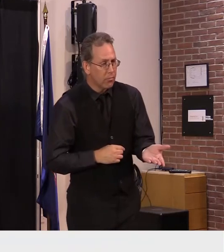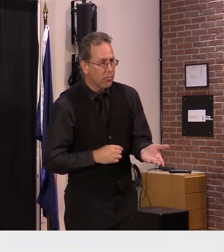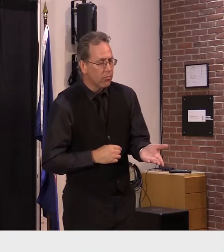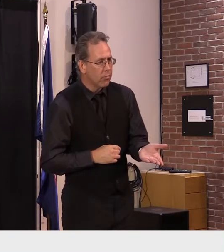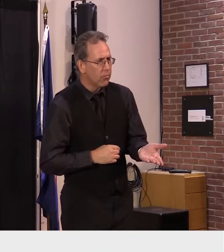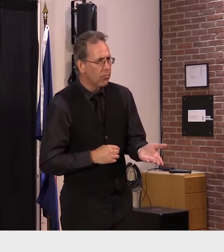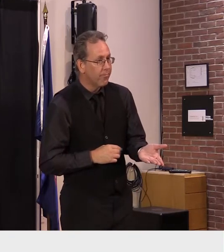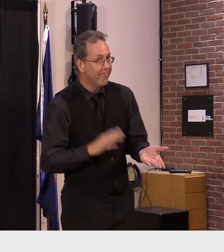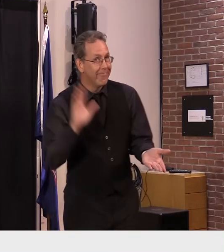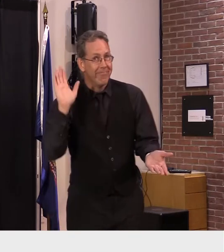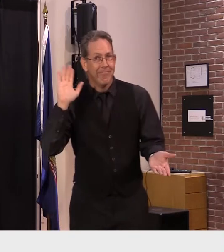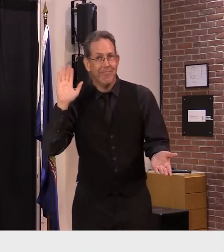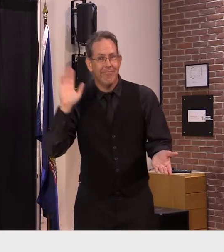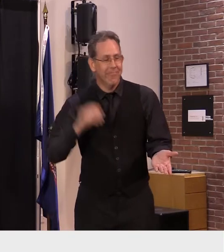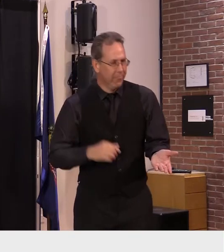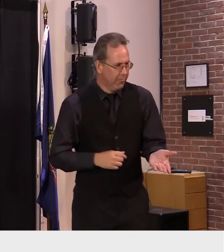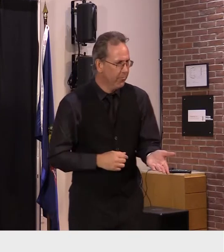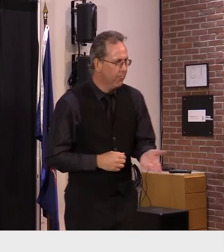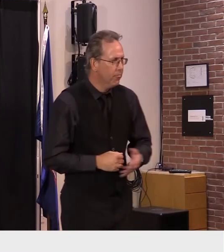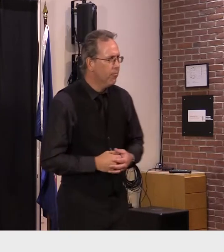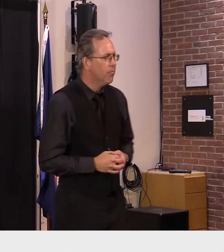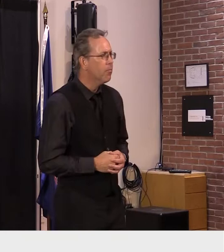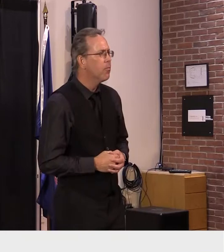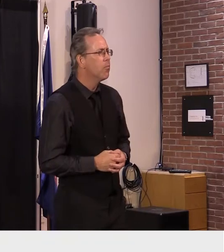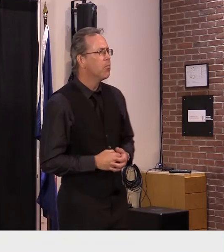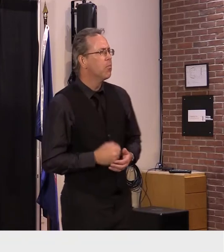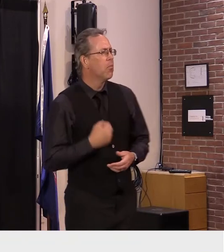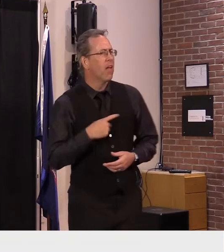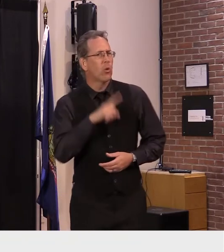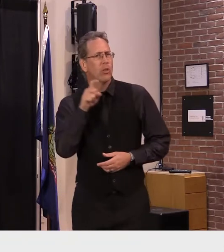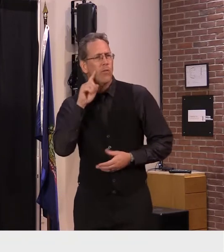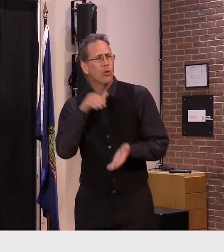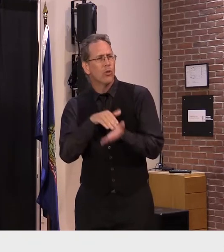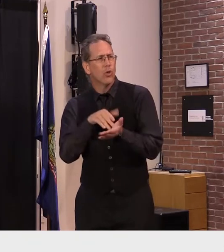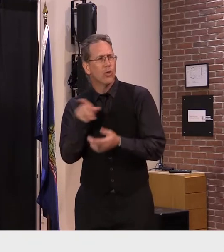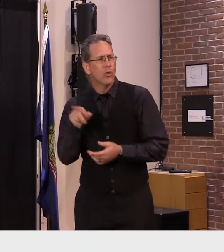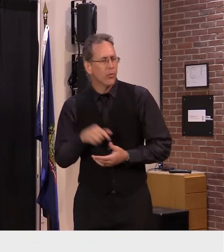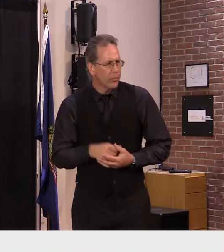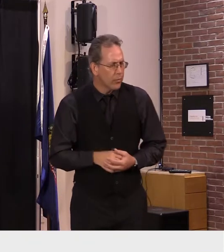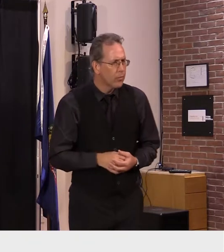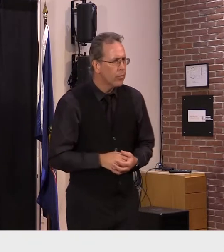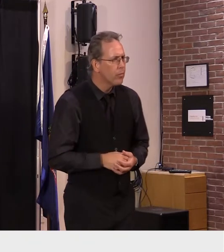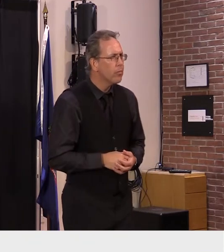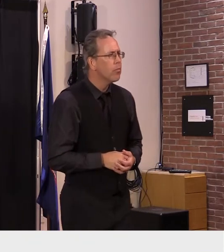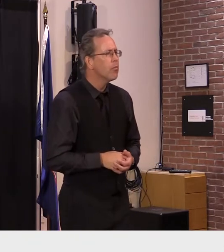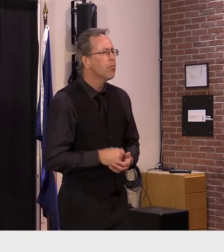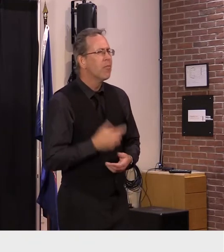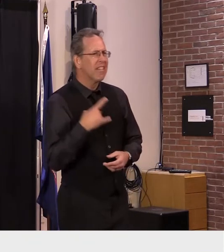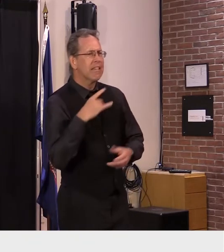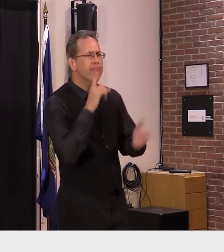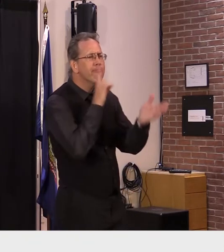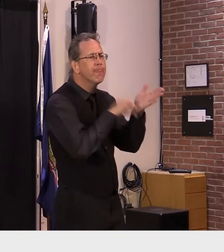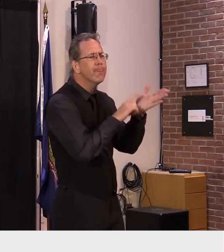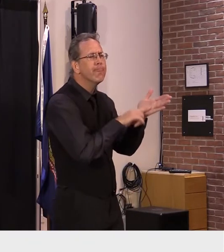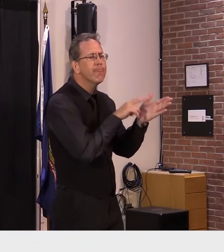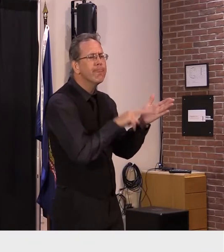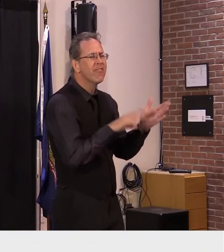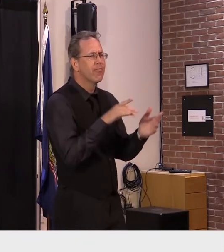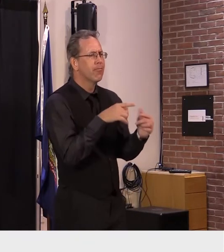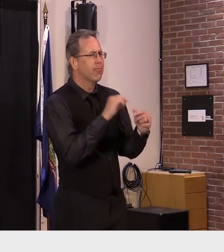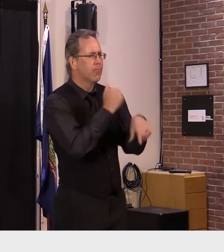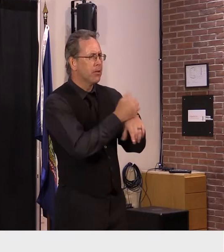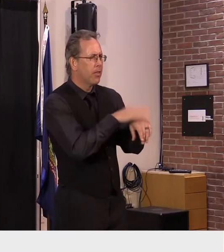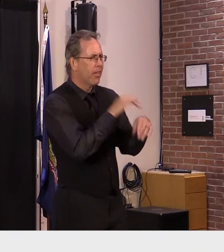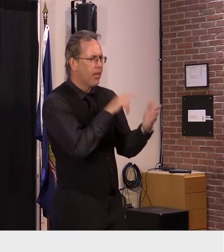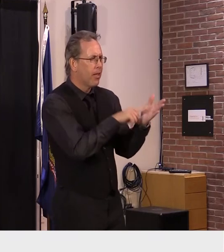hi um i think this is a question for dr levine i um i've been looking at data from the health department